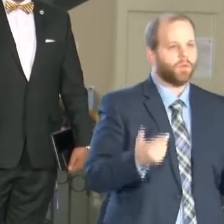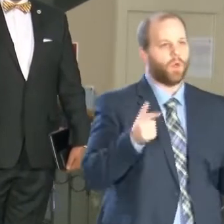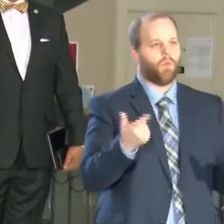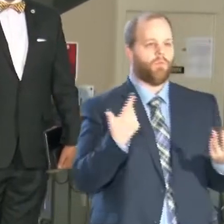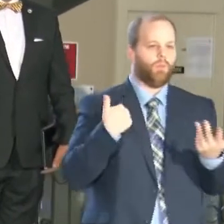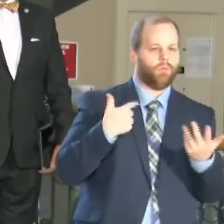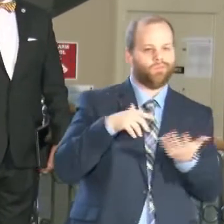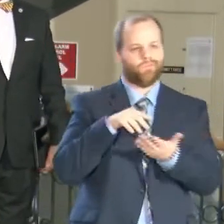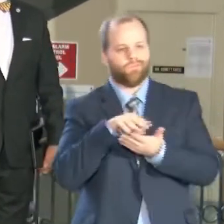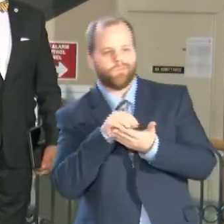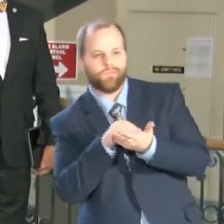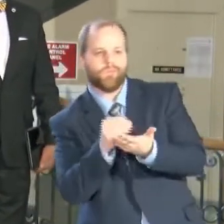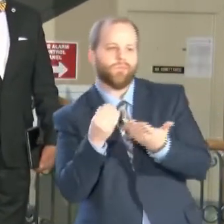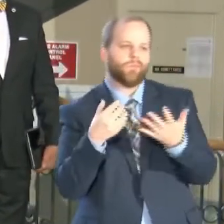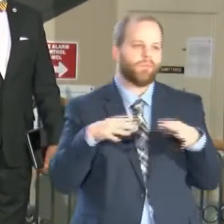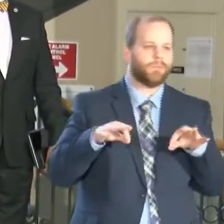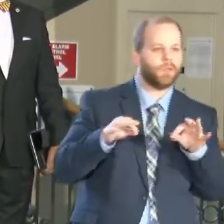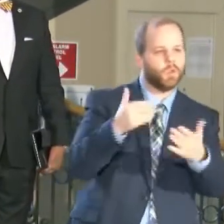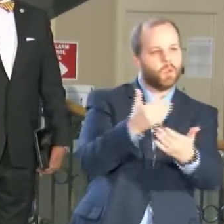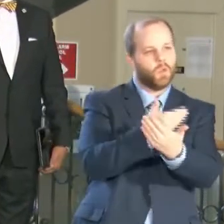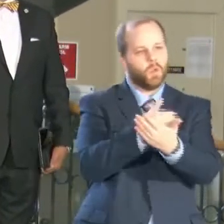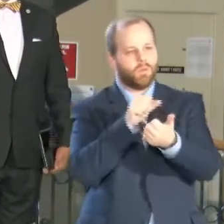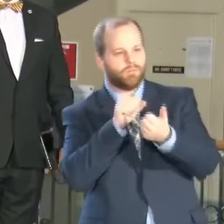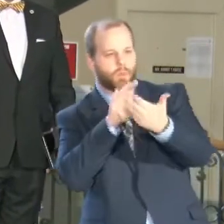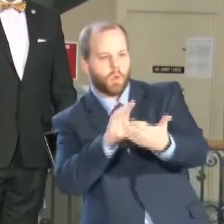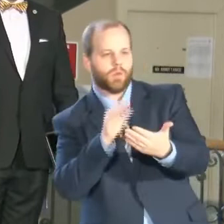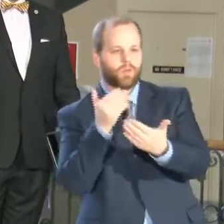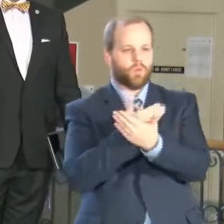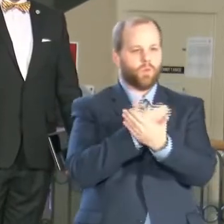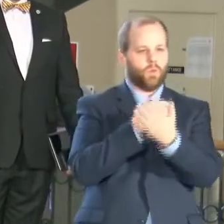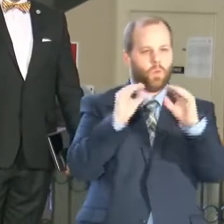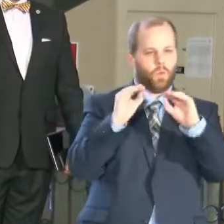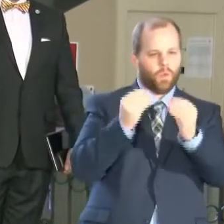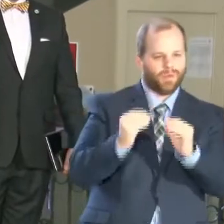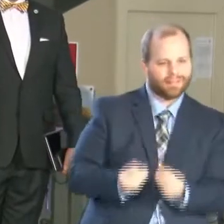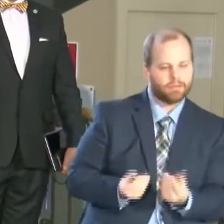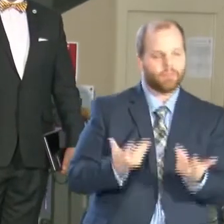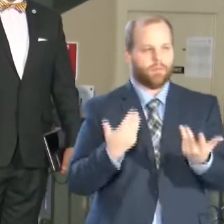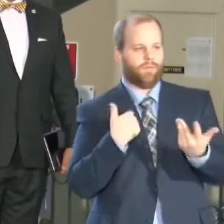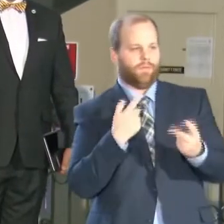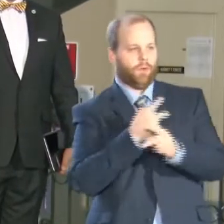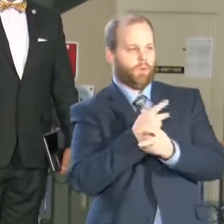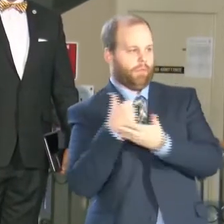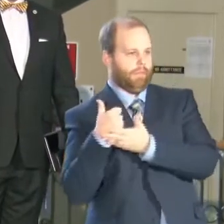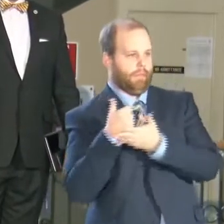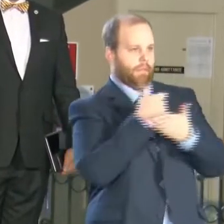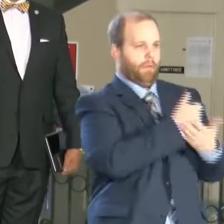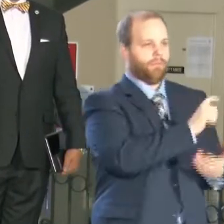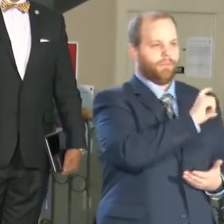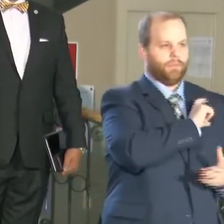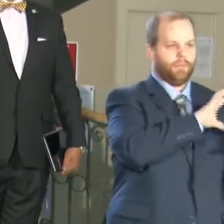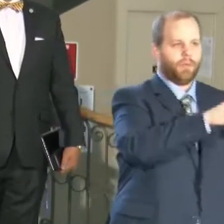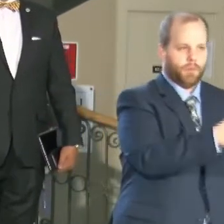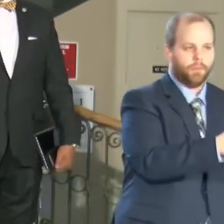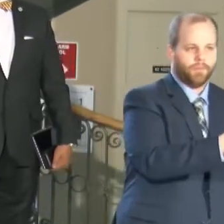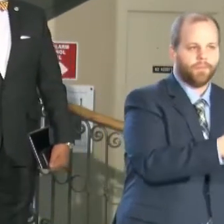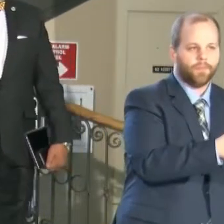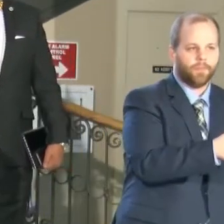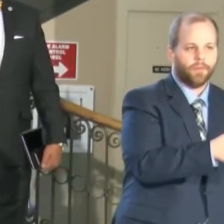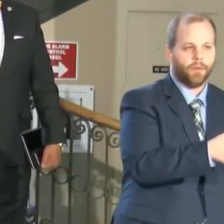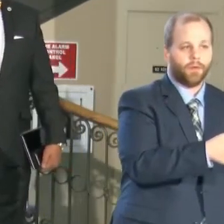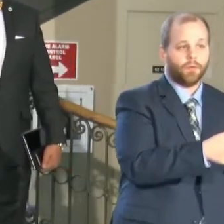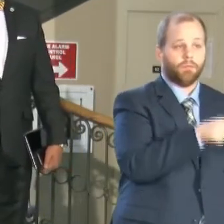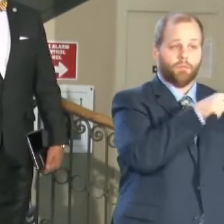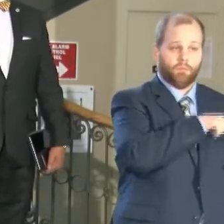opportunities, new organizations to ensure that we are helping the men and women of Little Rock Police Department. Because I can tell you right now, they're